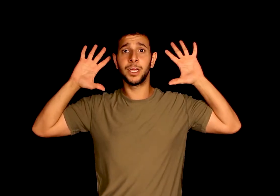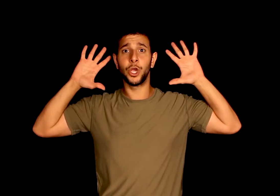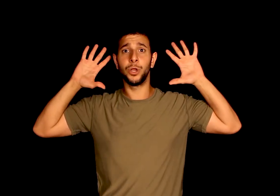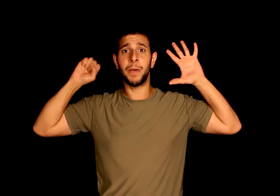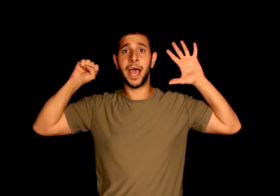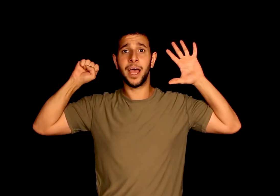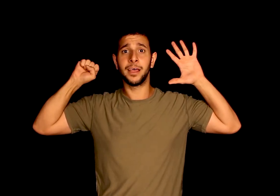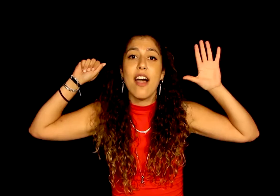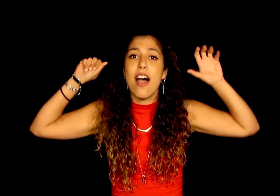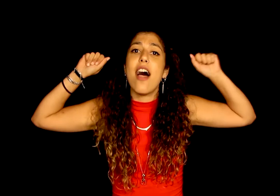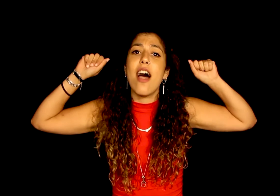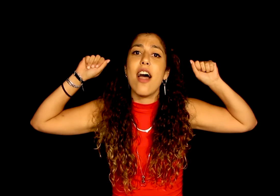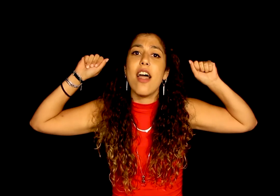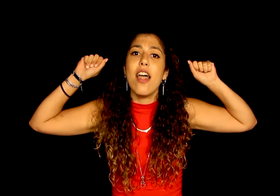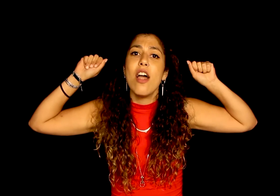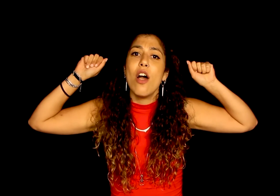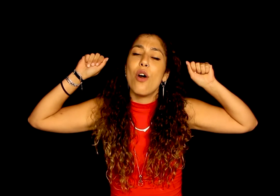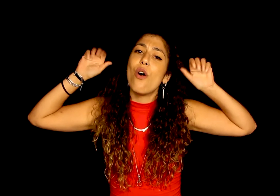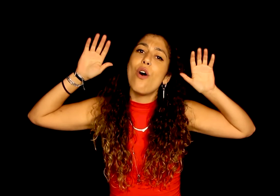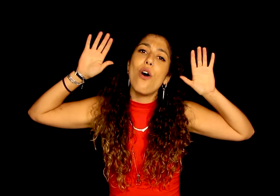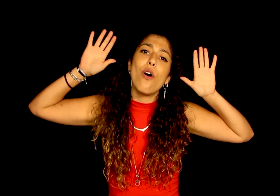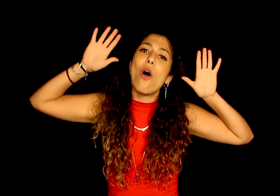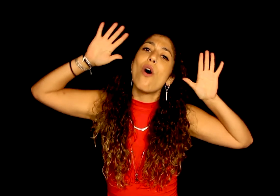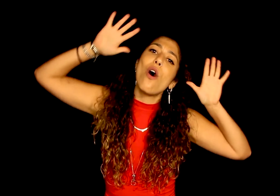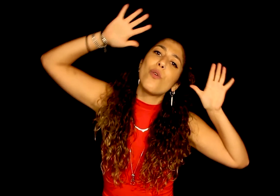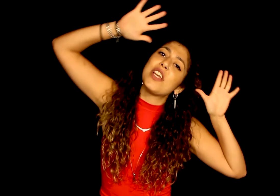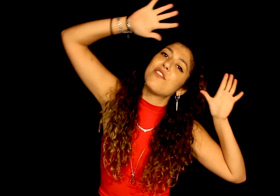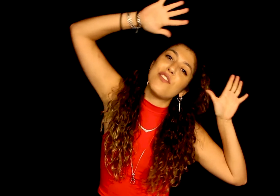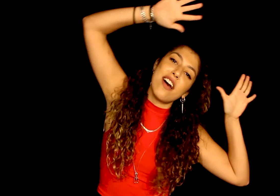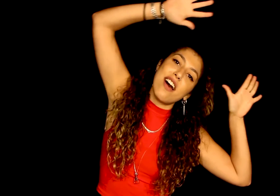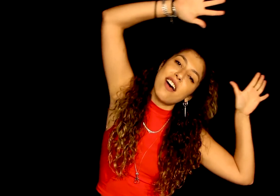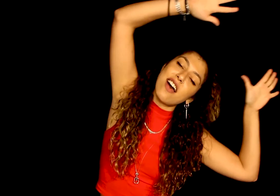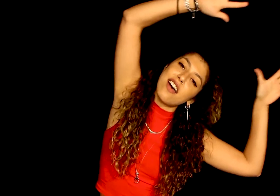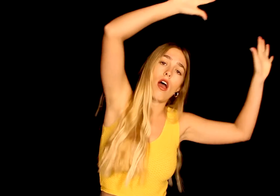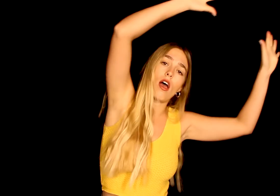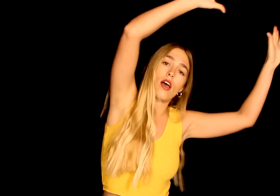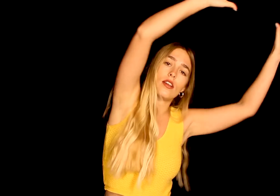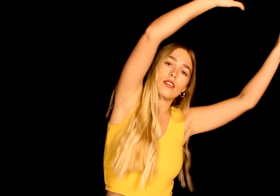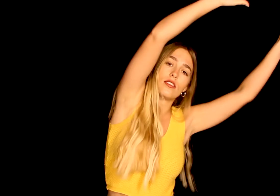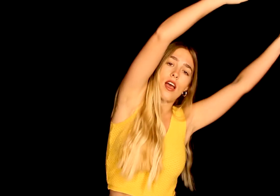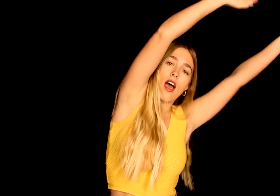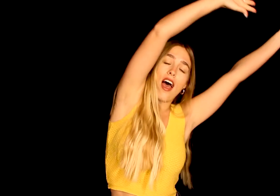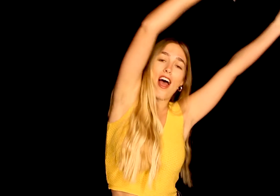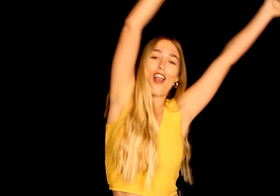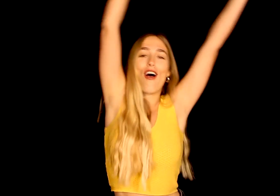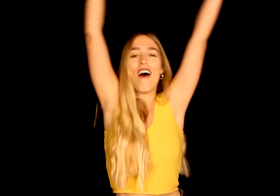my heart Or even alone